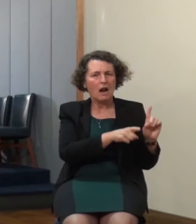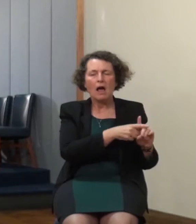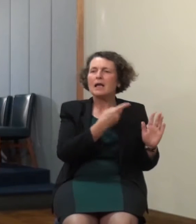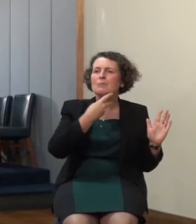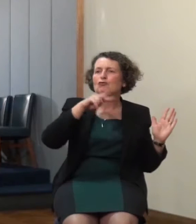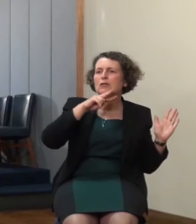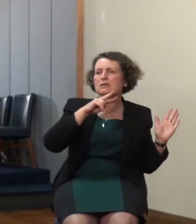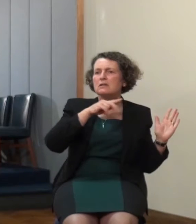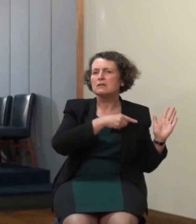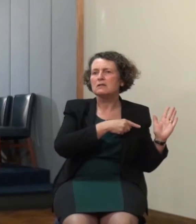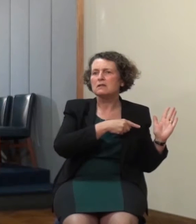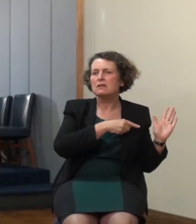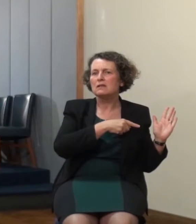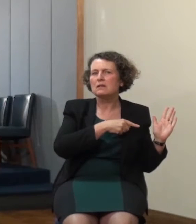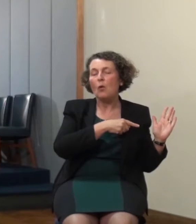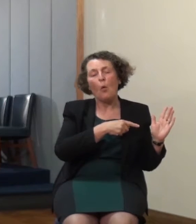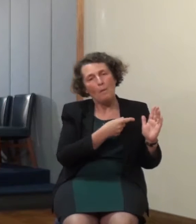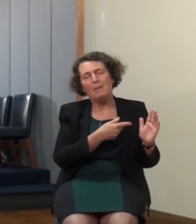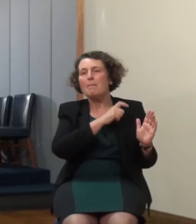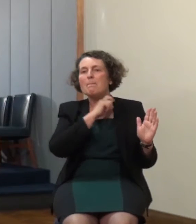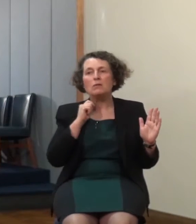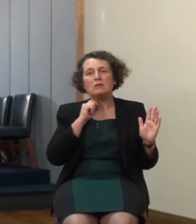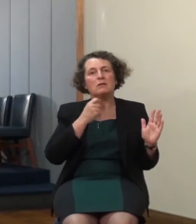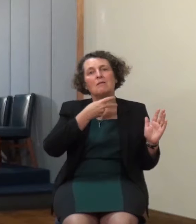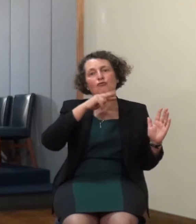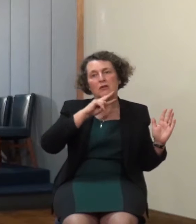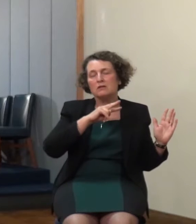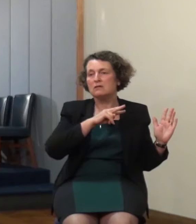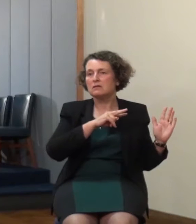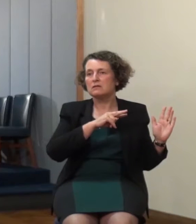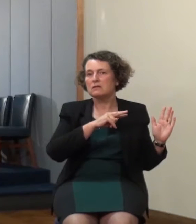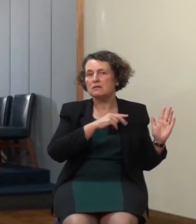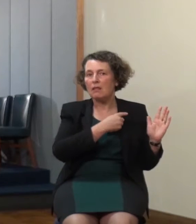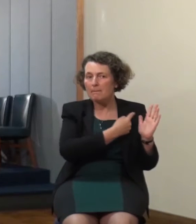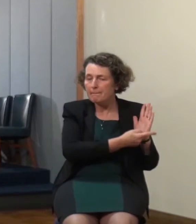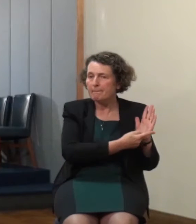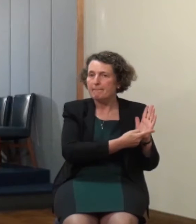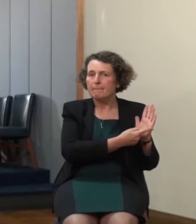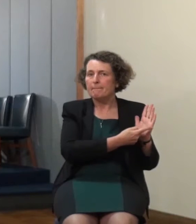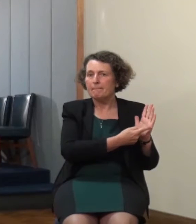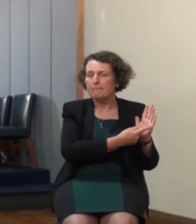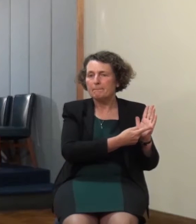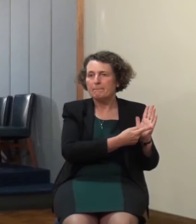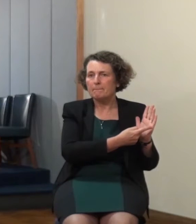and people who are not living as those who must give account